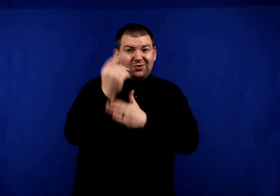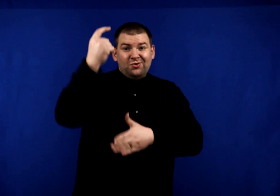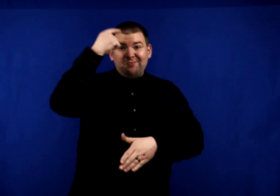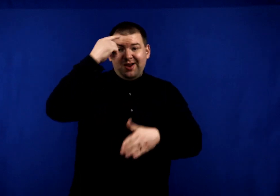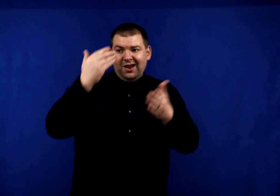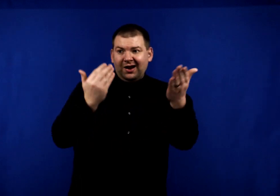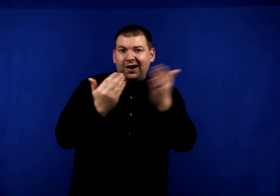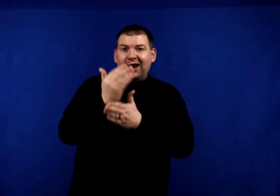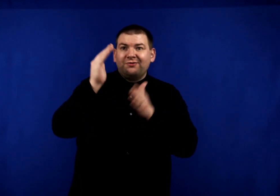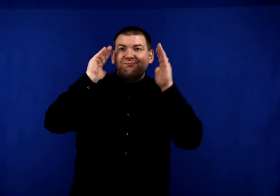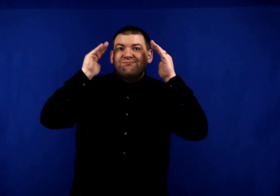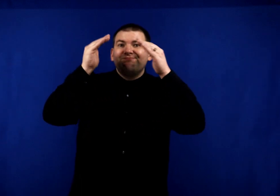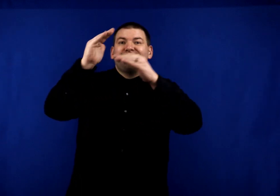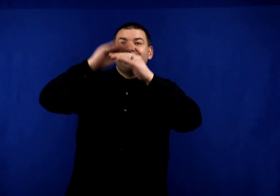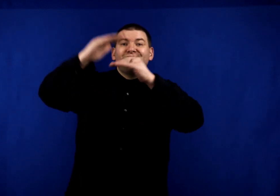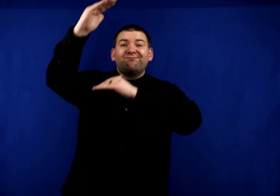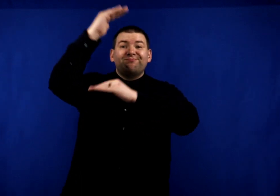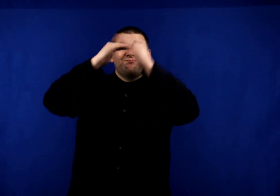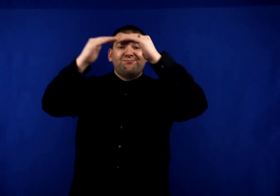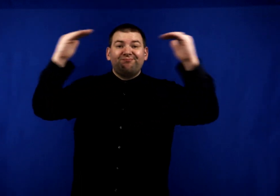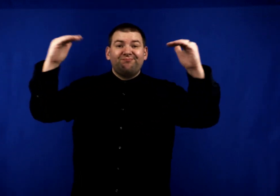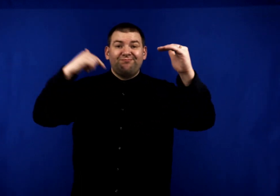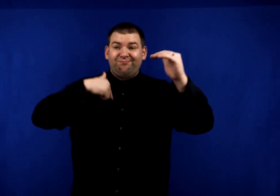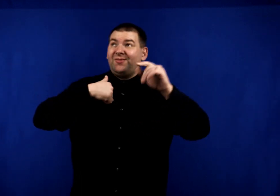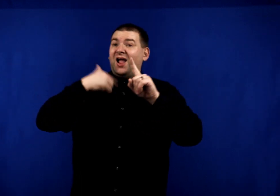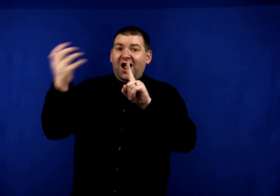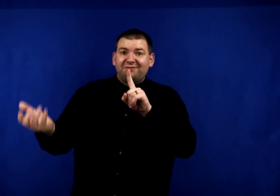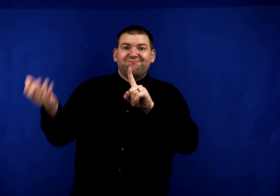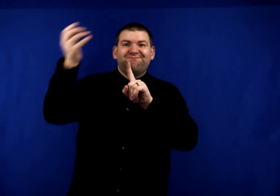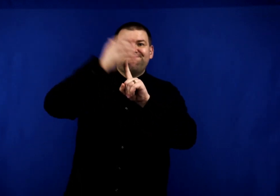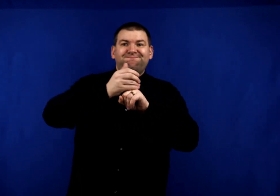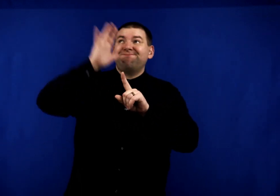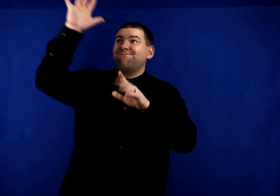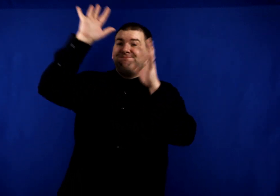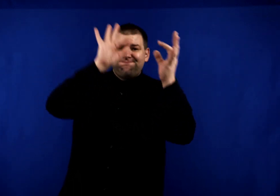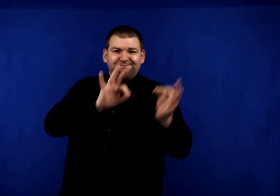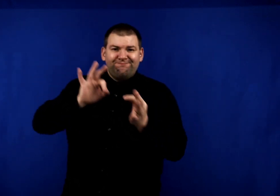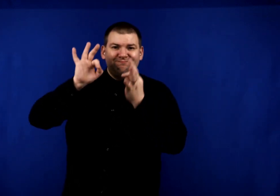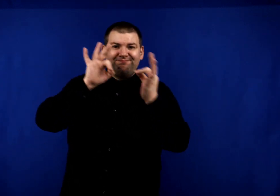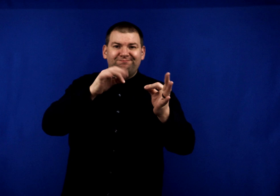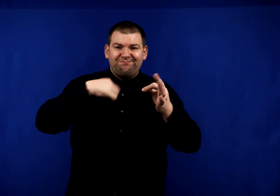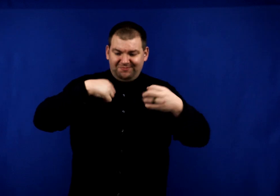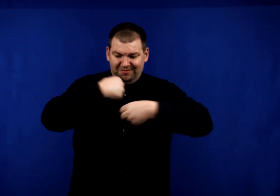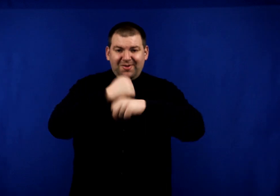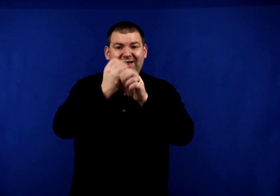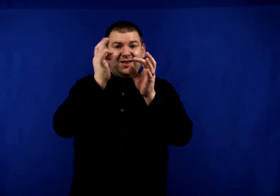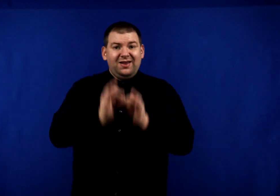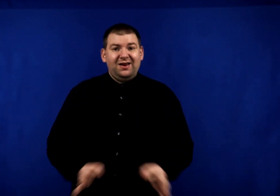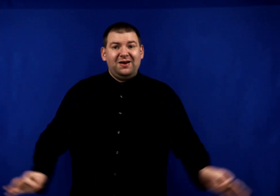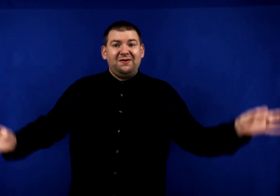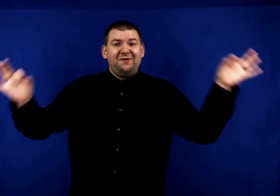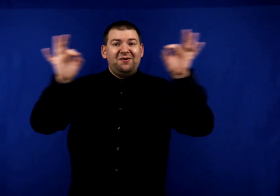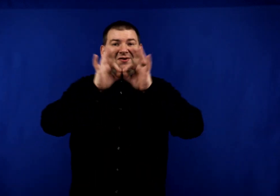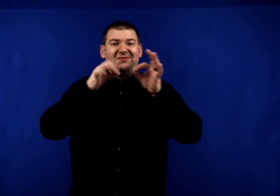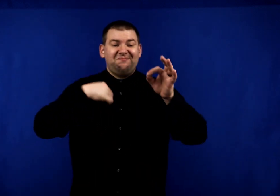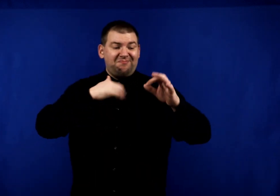a new mind, a new destiny I've put on His righteousness, I've been made worthy